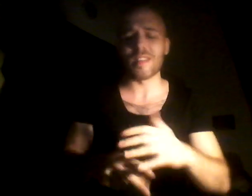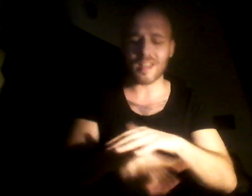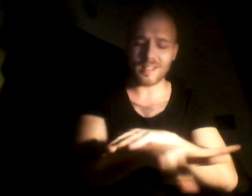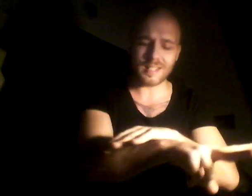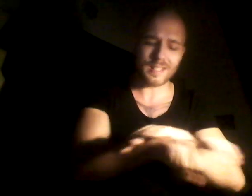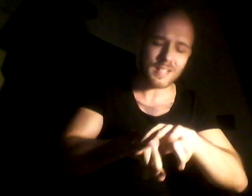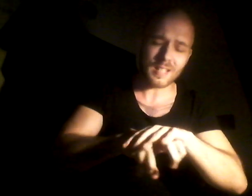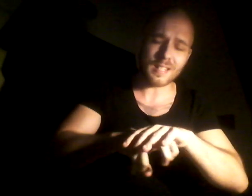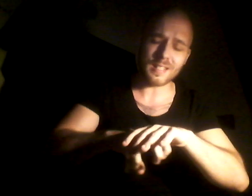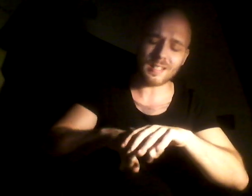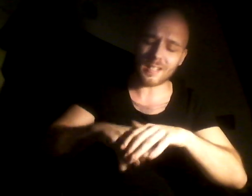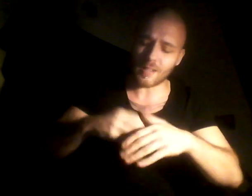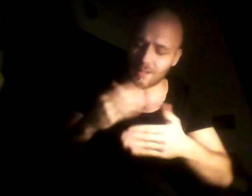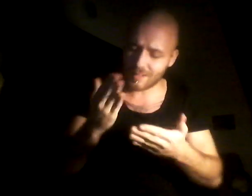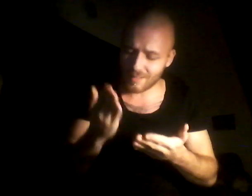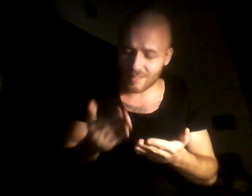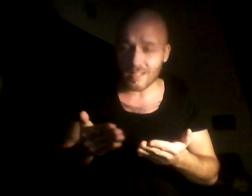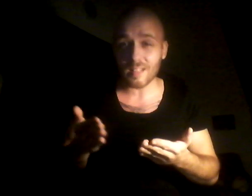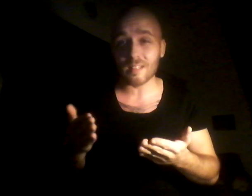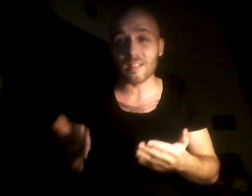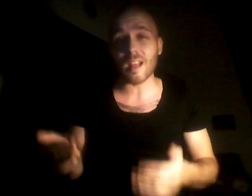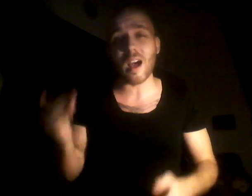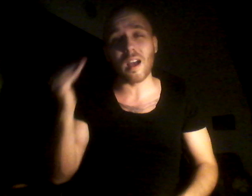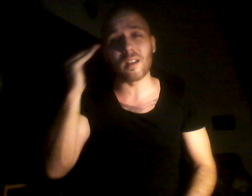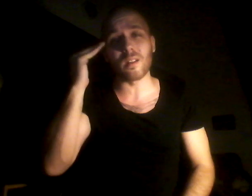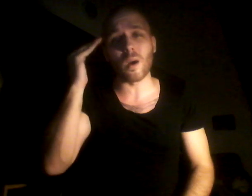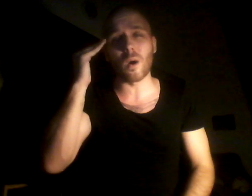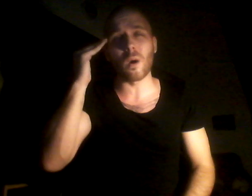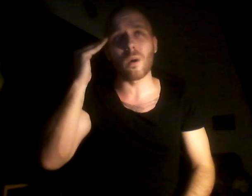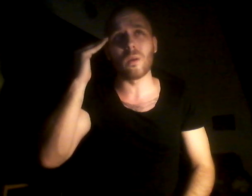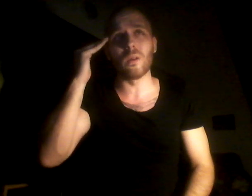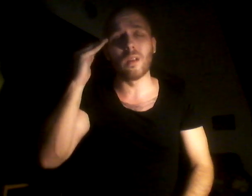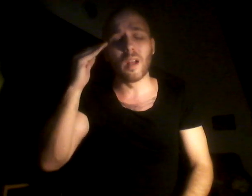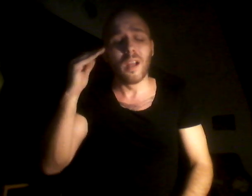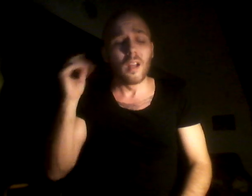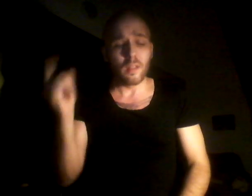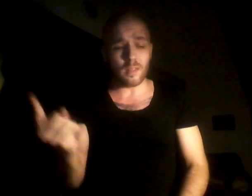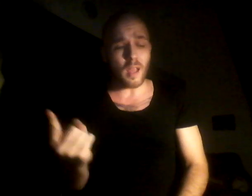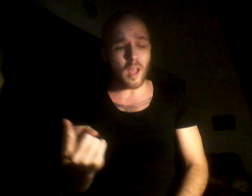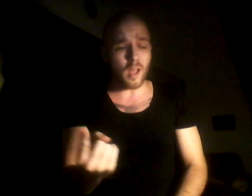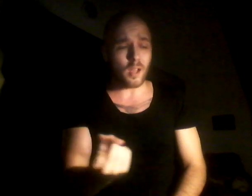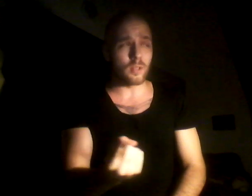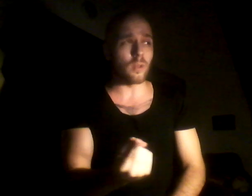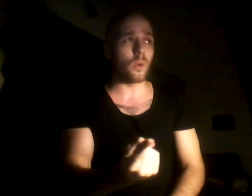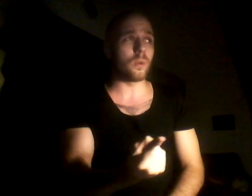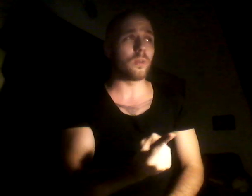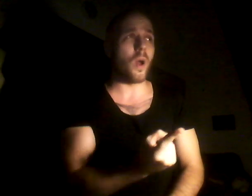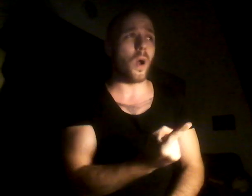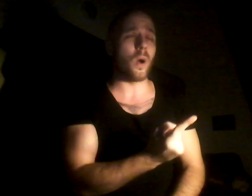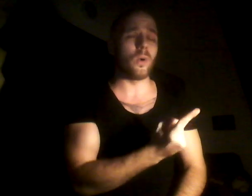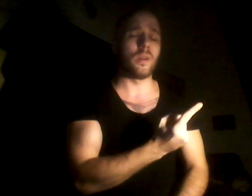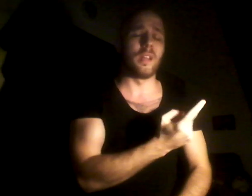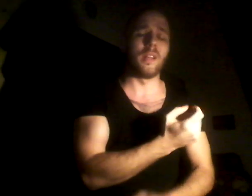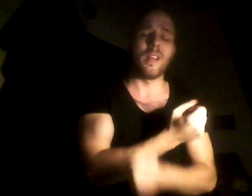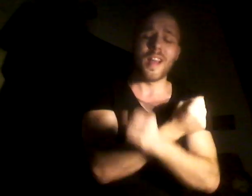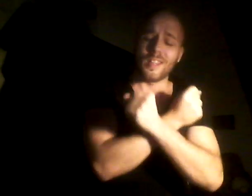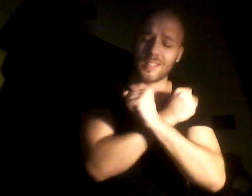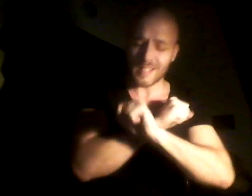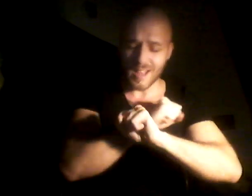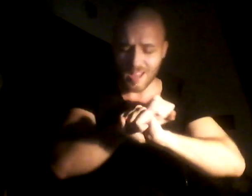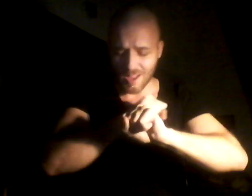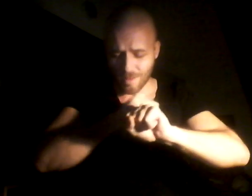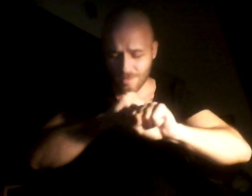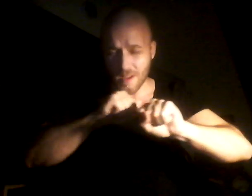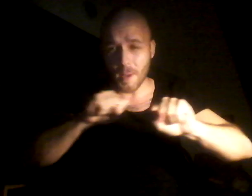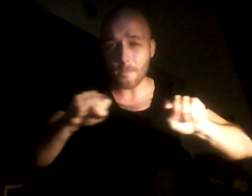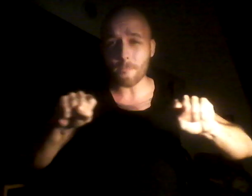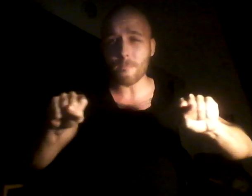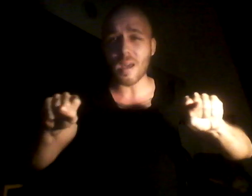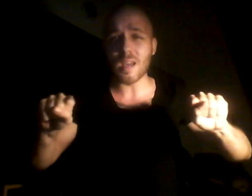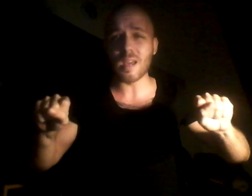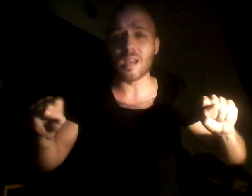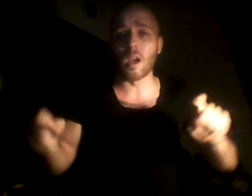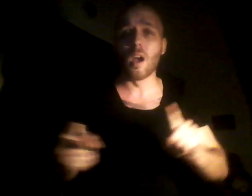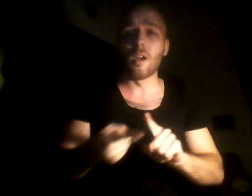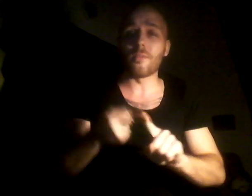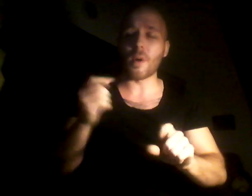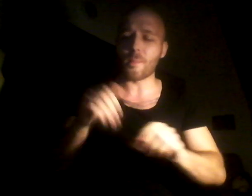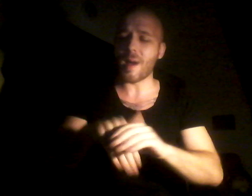still the things I know There you go Saving me from